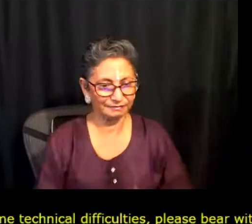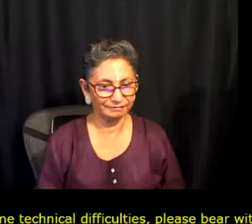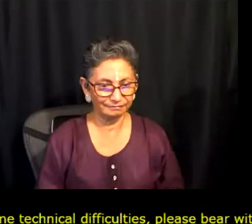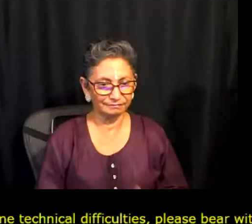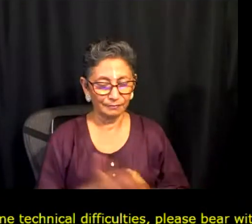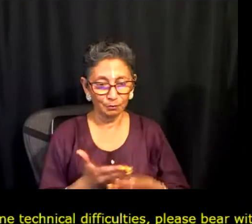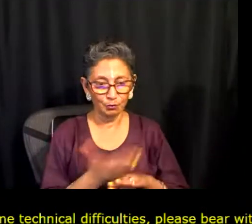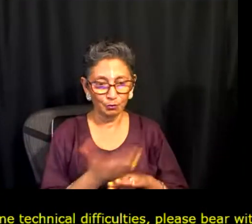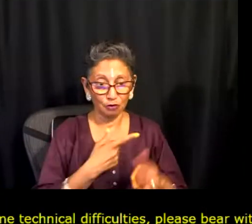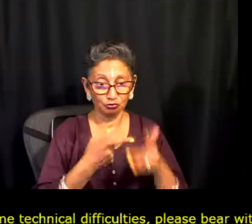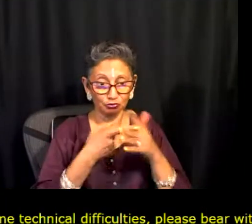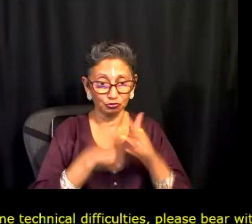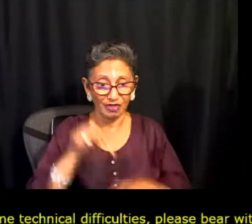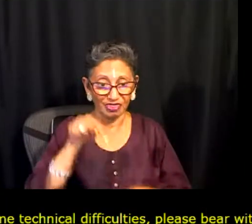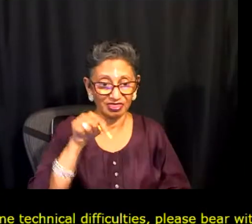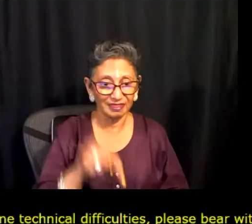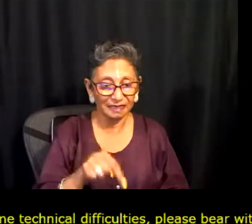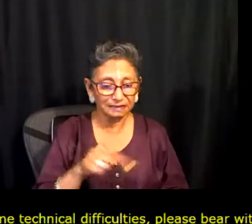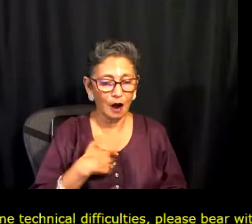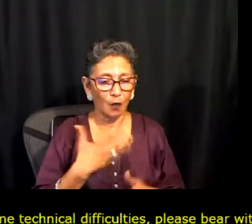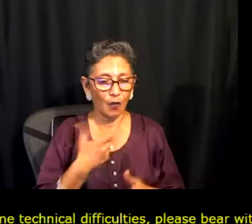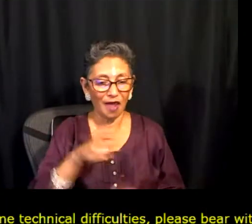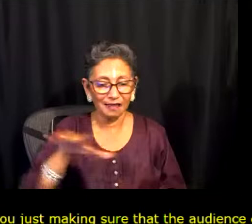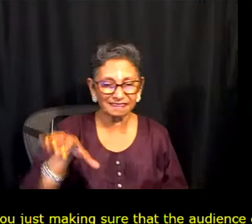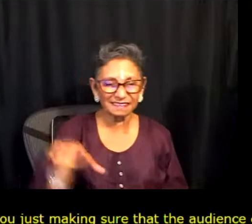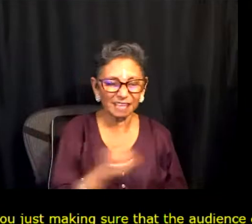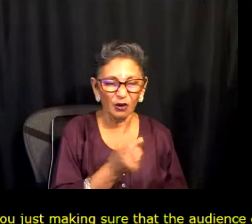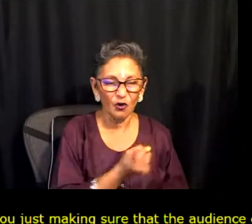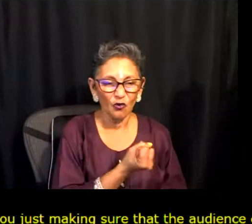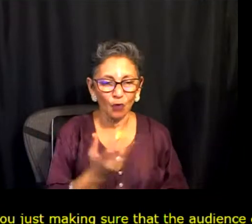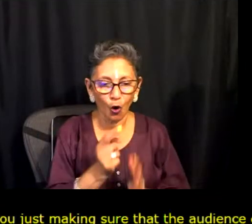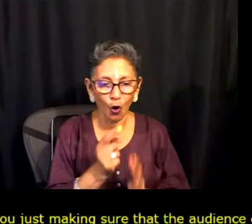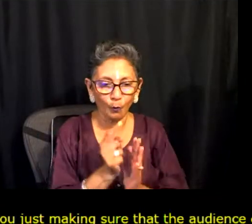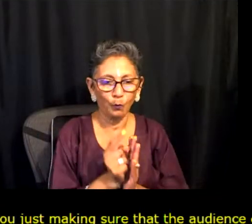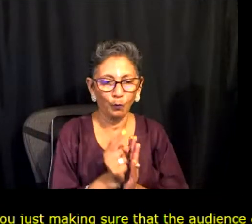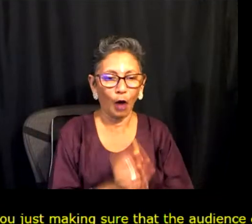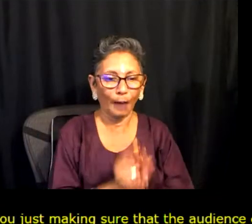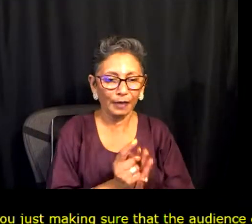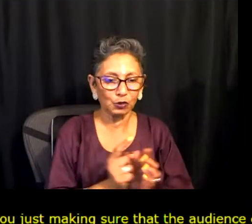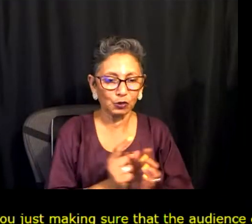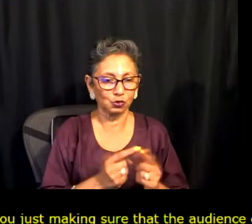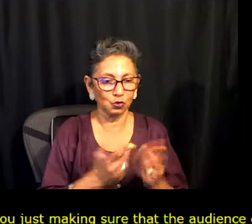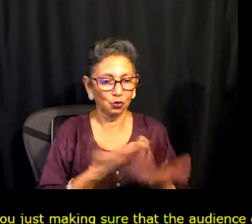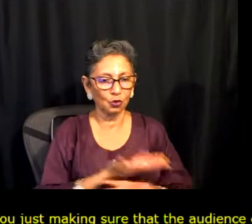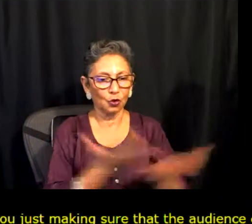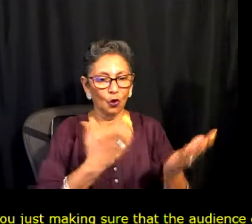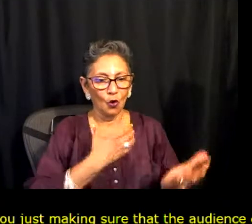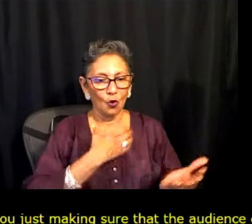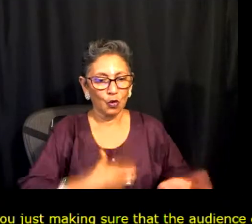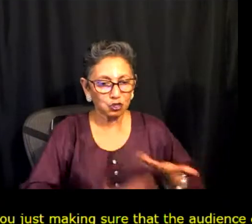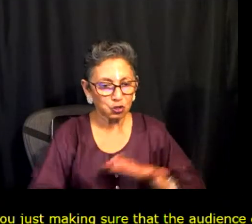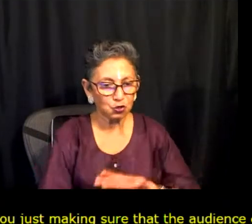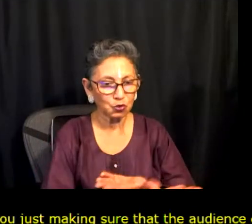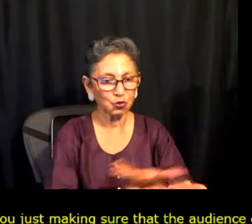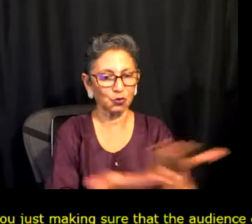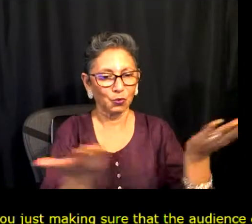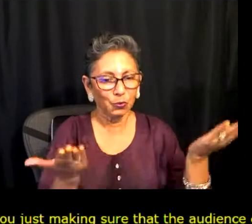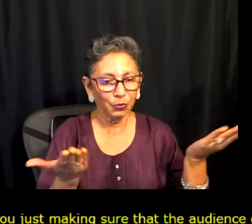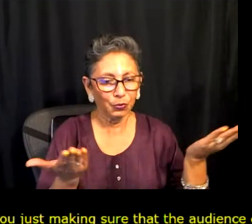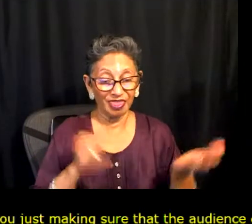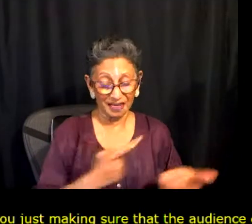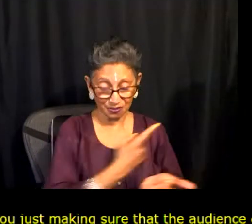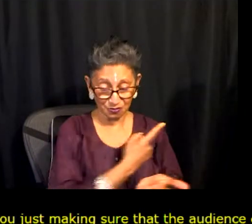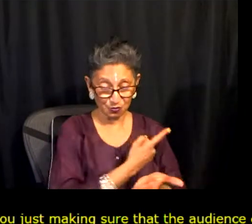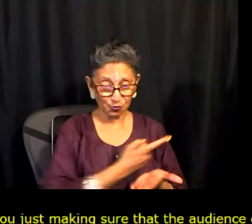Kavita, President of the California Association of the Deaf. Before we start, I would like to take a